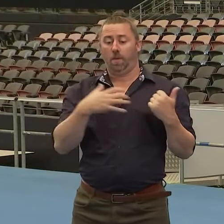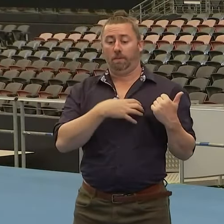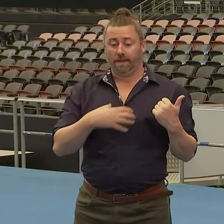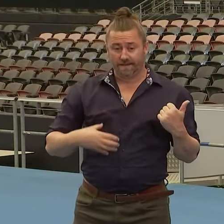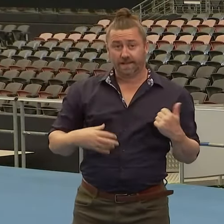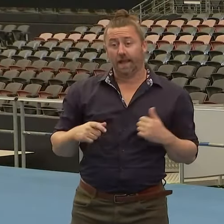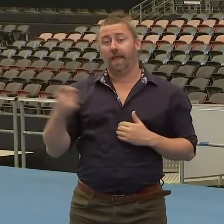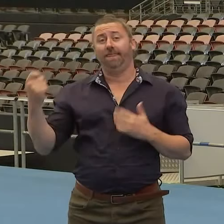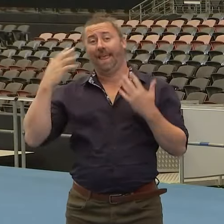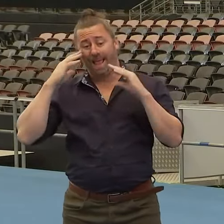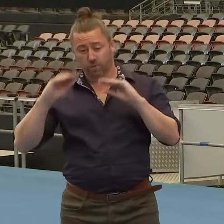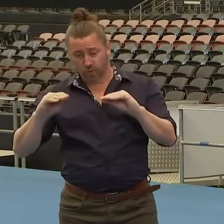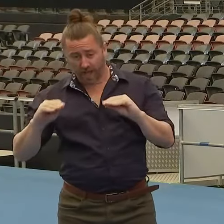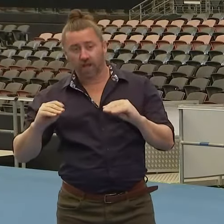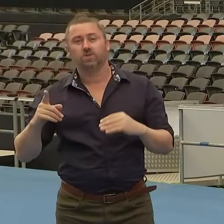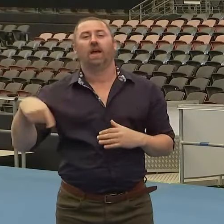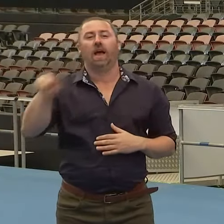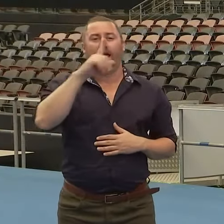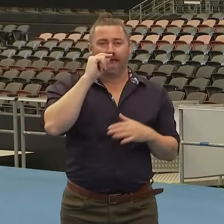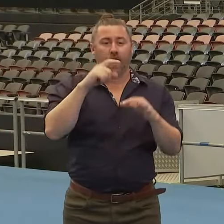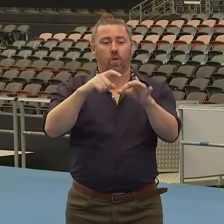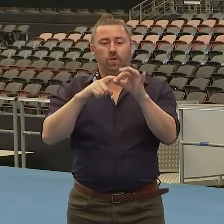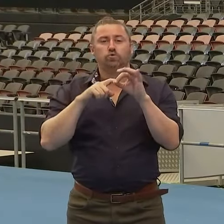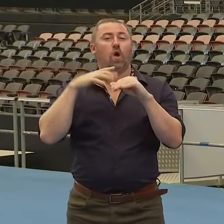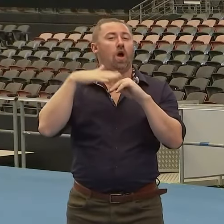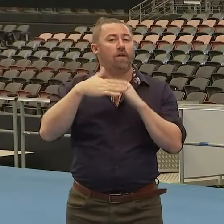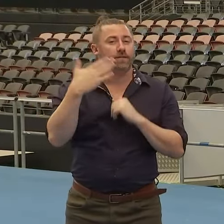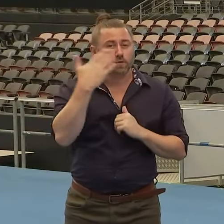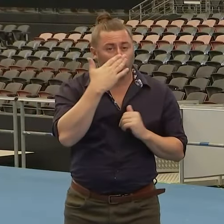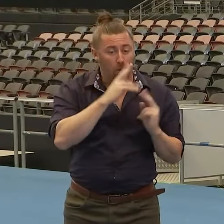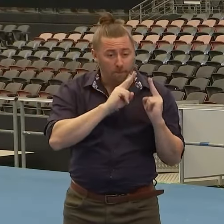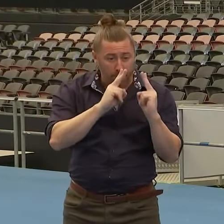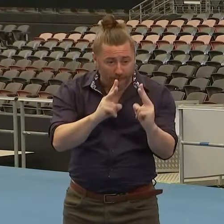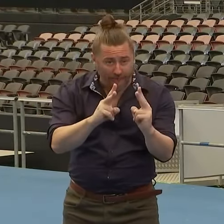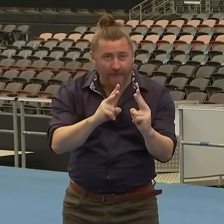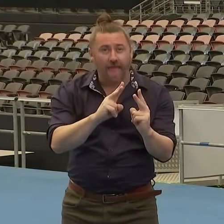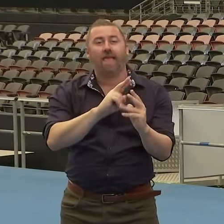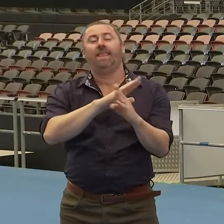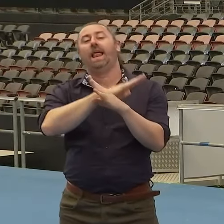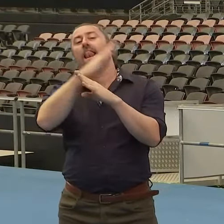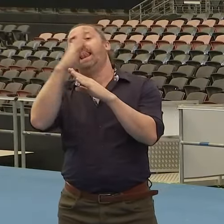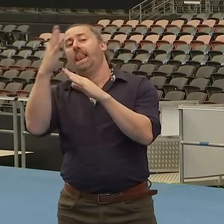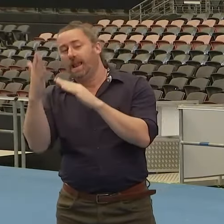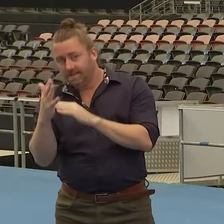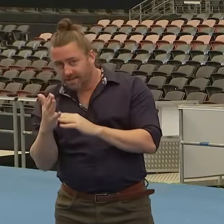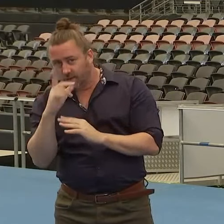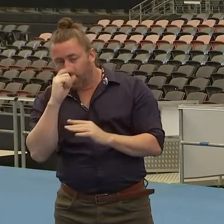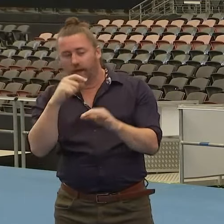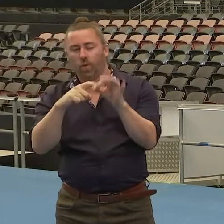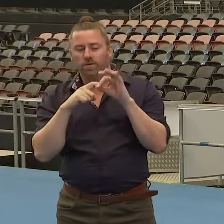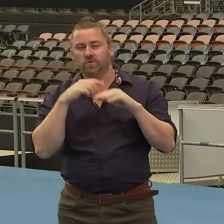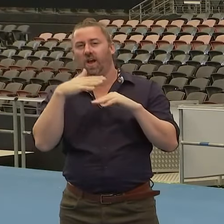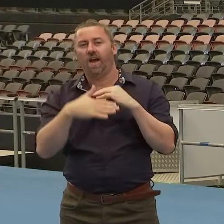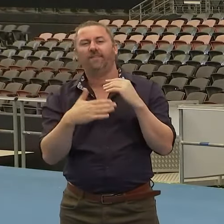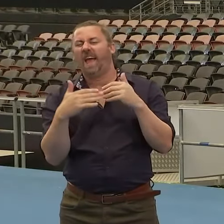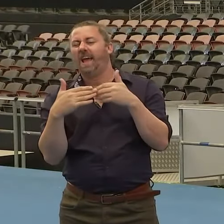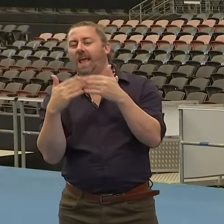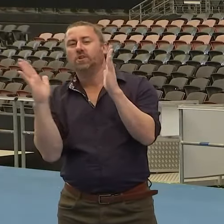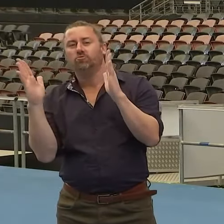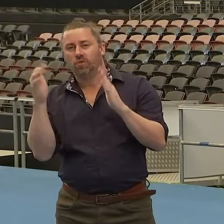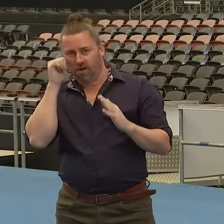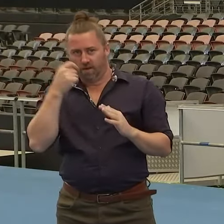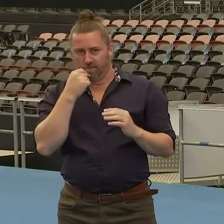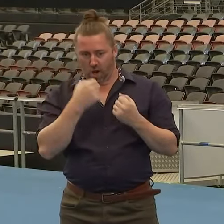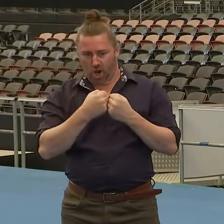the Education Minister. Then we will take any questions on our back-to-school plan first and then we will finish with that and I am happy to take any other questions. So, it a long